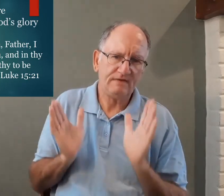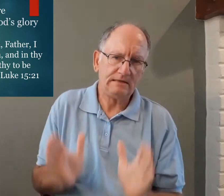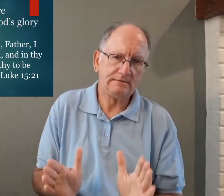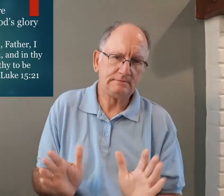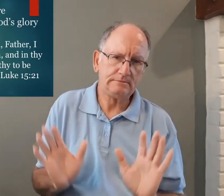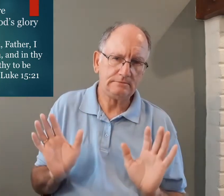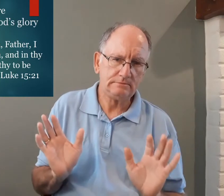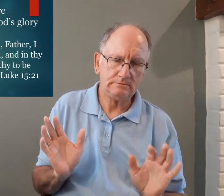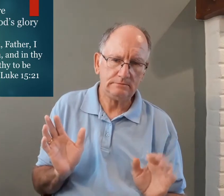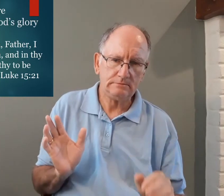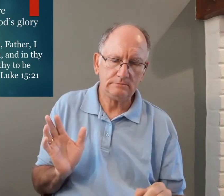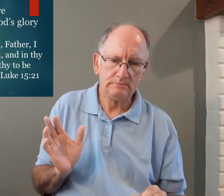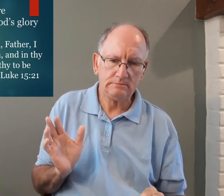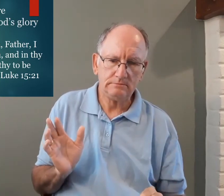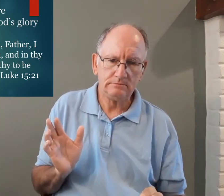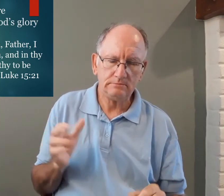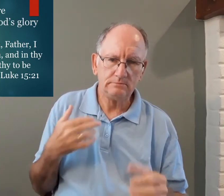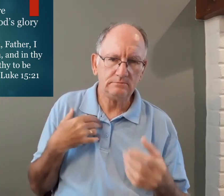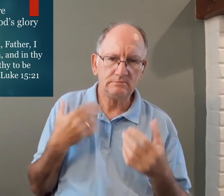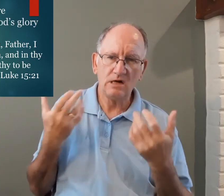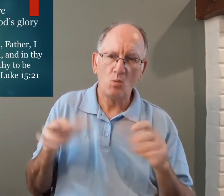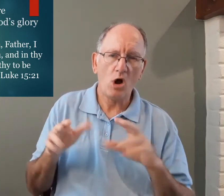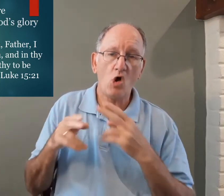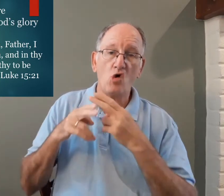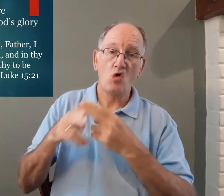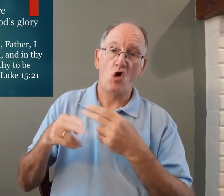where the next verse says but I'm worthy to be your son